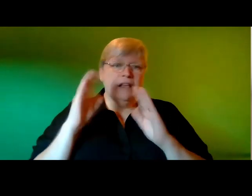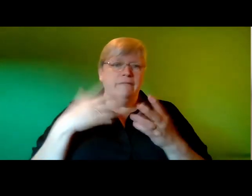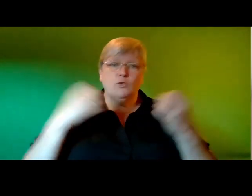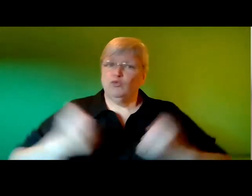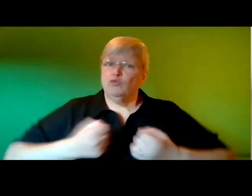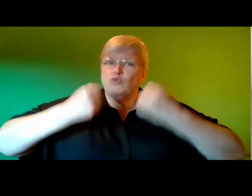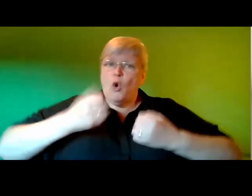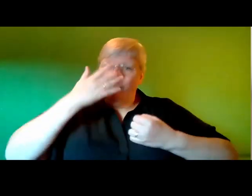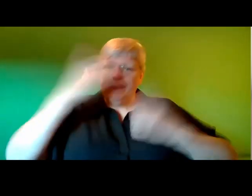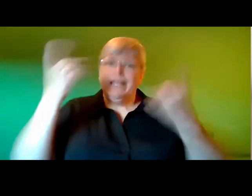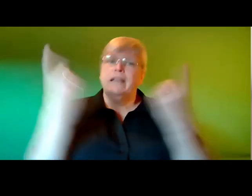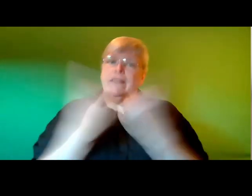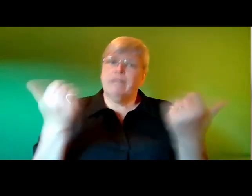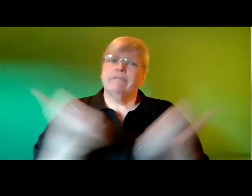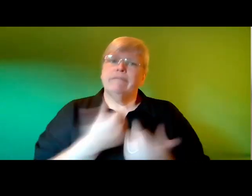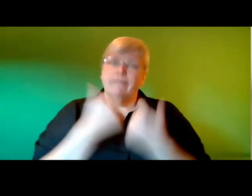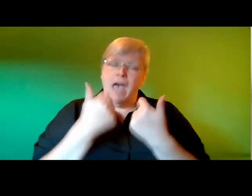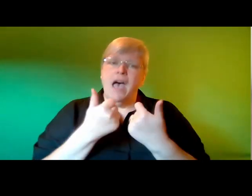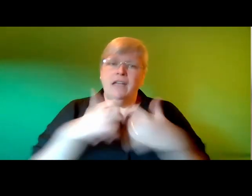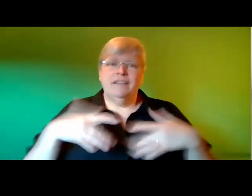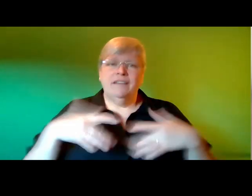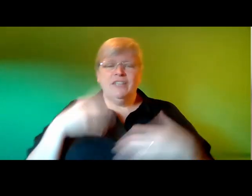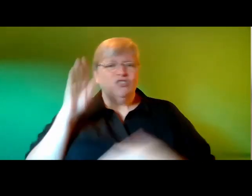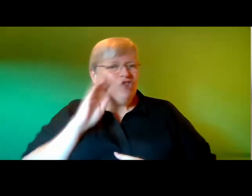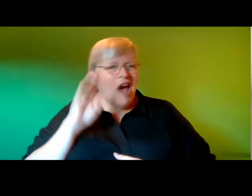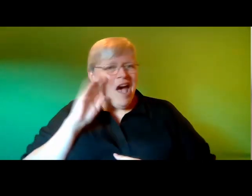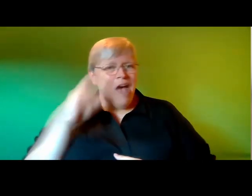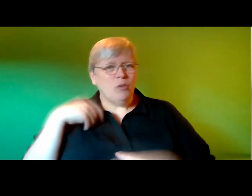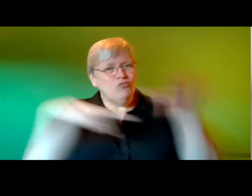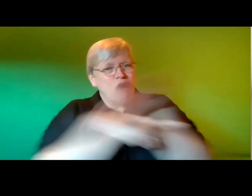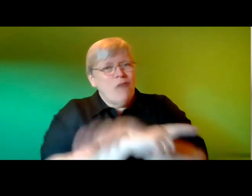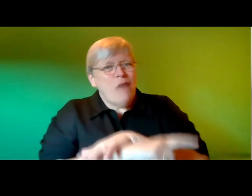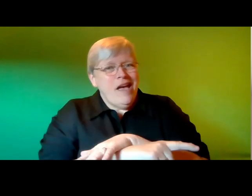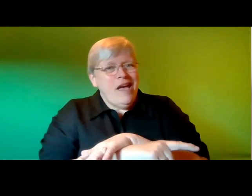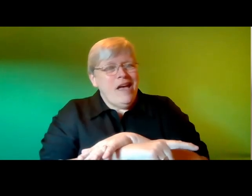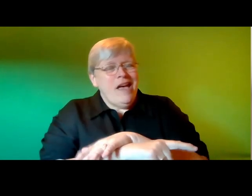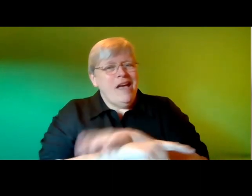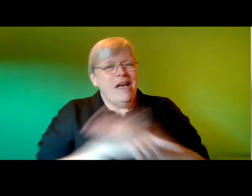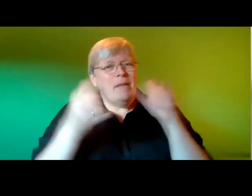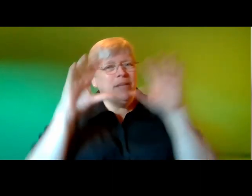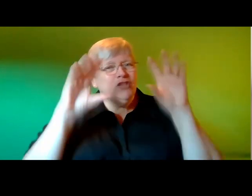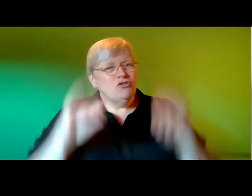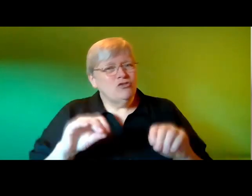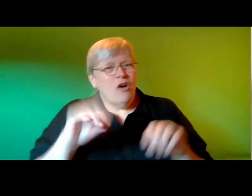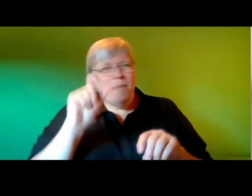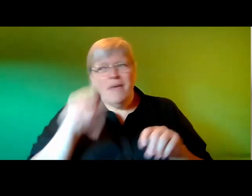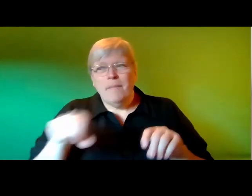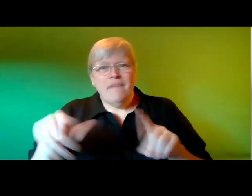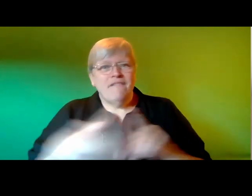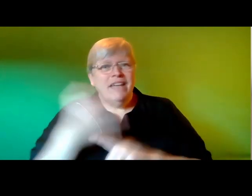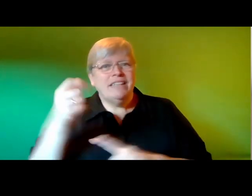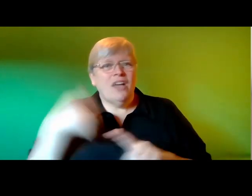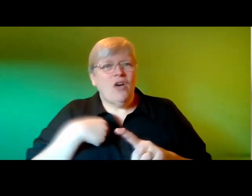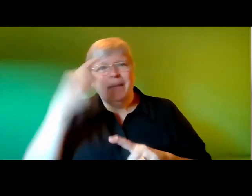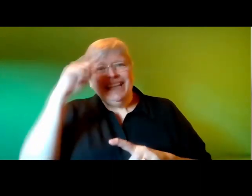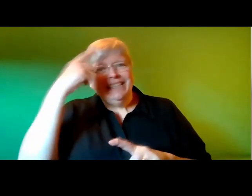and pretend everything is normal i feel so shy and want to run away maybe that will stop everyone finding out i am indian i